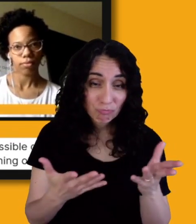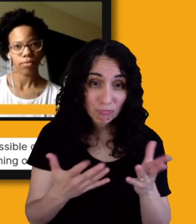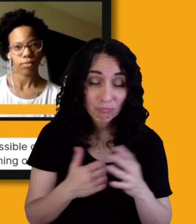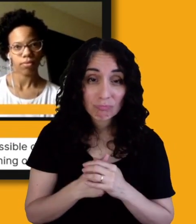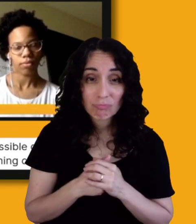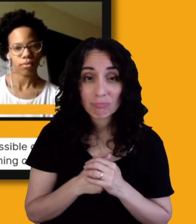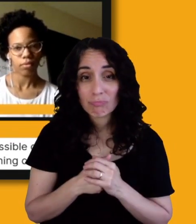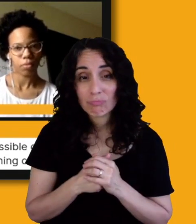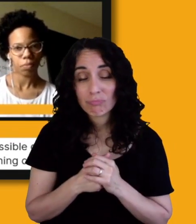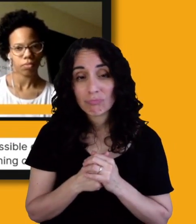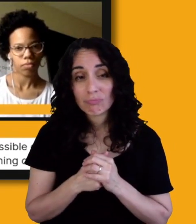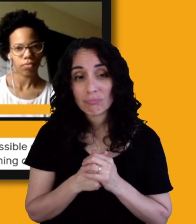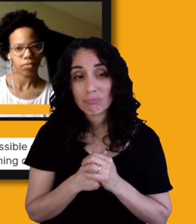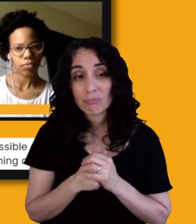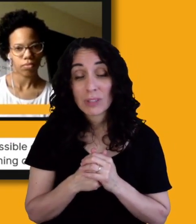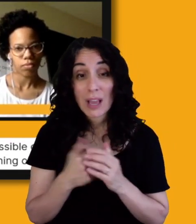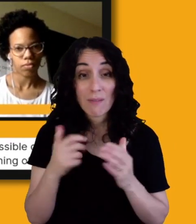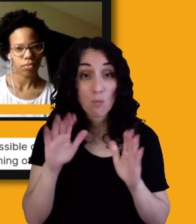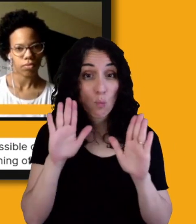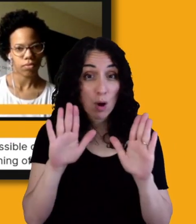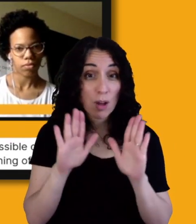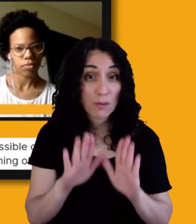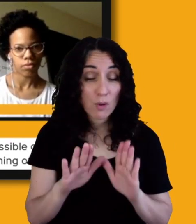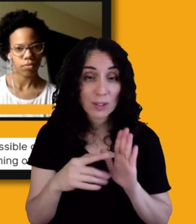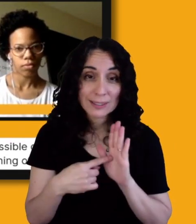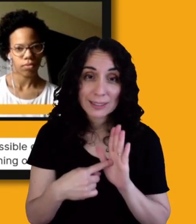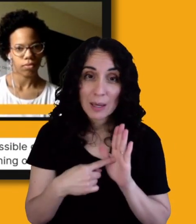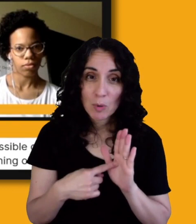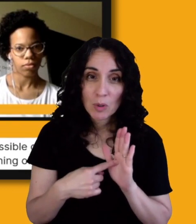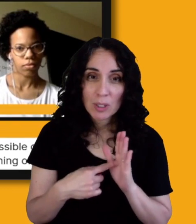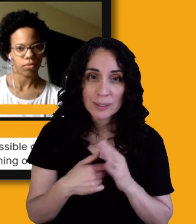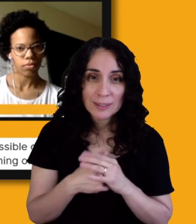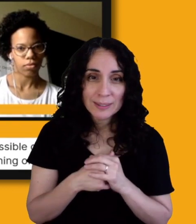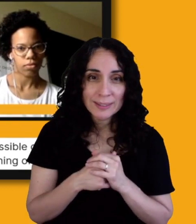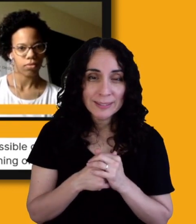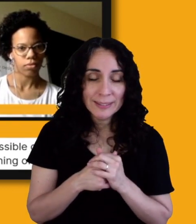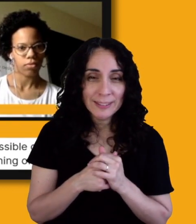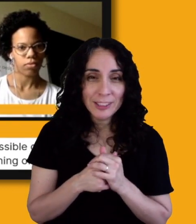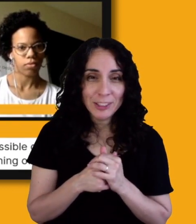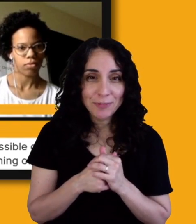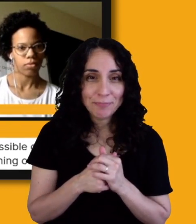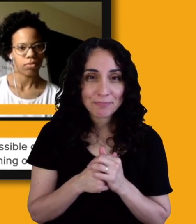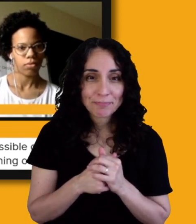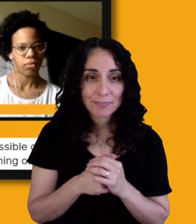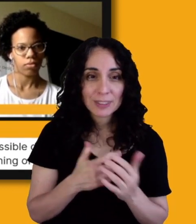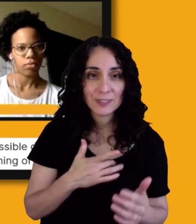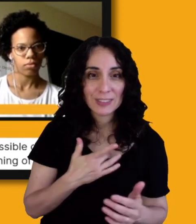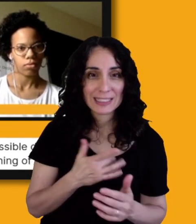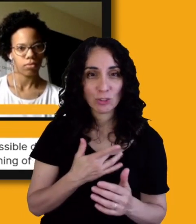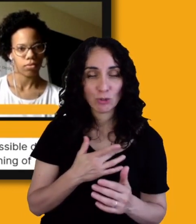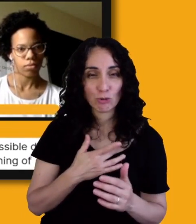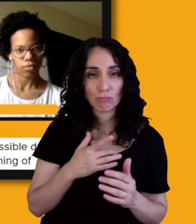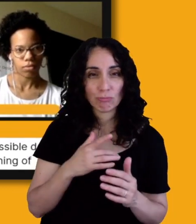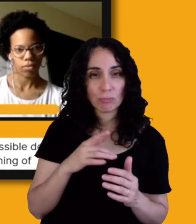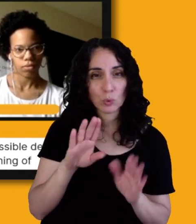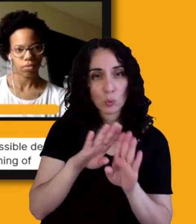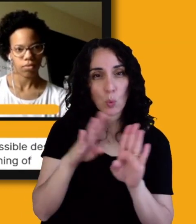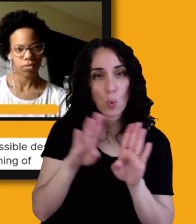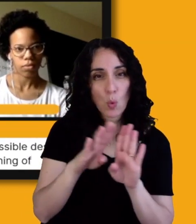There are wonderful examples of sensor doors that open, you know, can